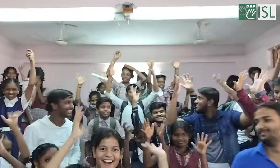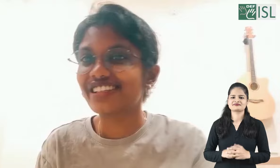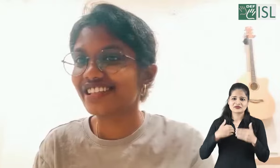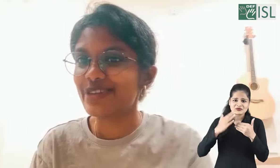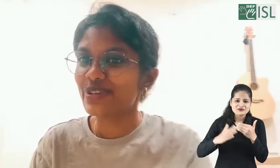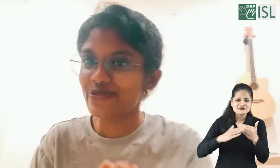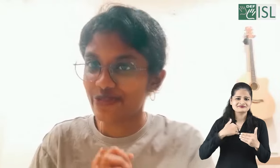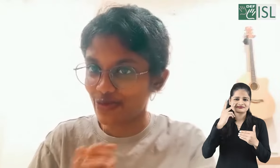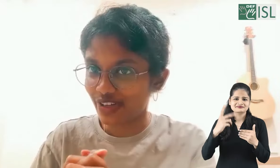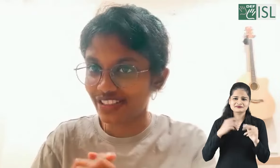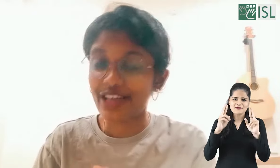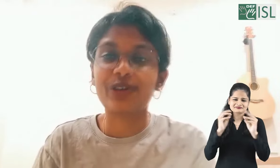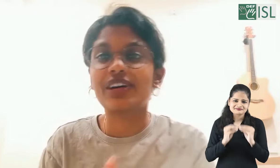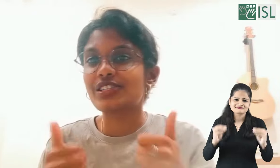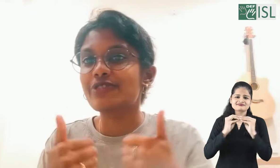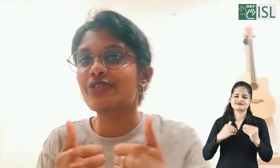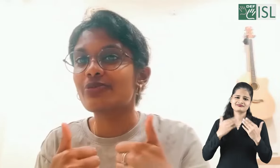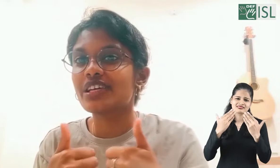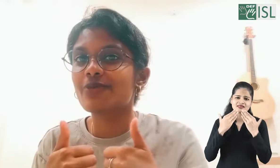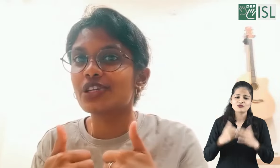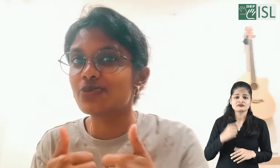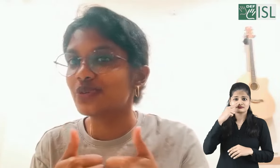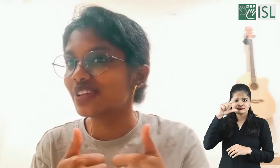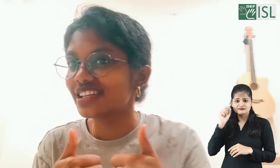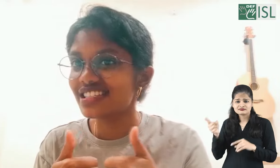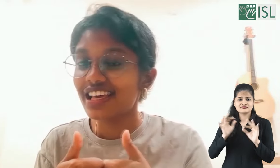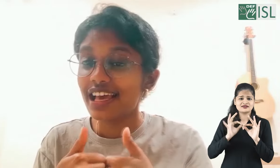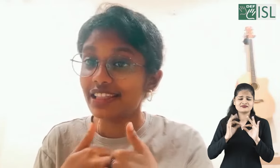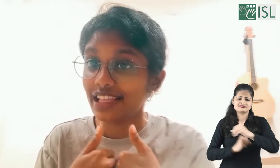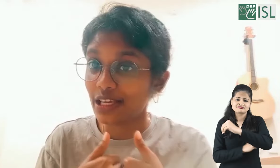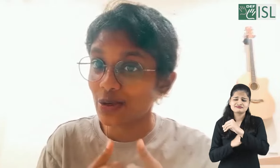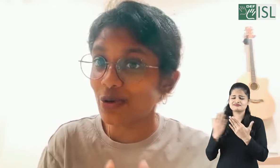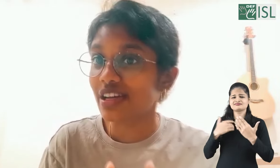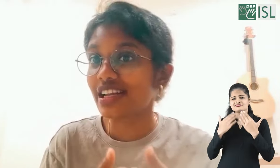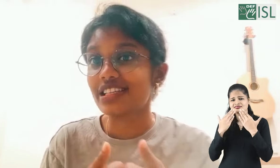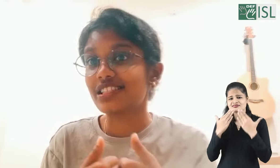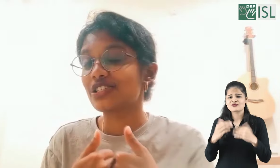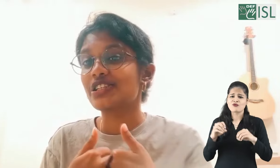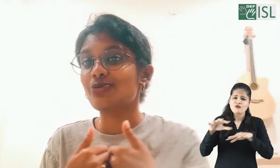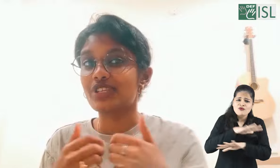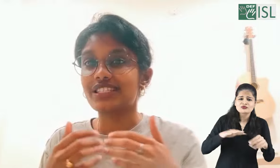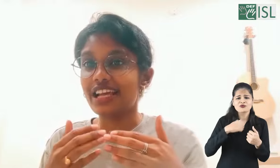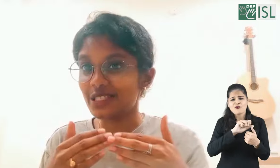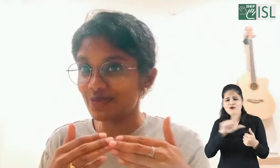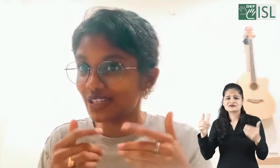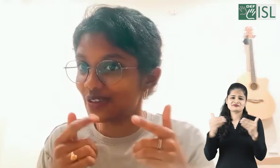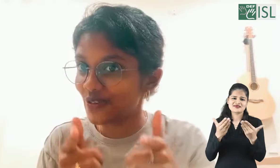I'm looking for more. Thank you, Harshani, for being a bridge between us. And thank you, organization. It was nice meeting you all.